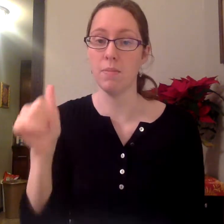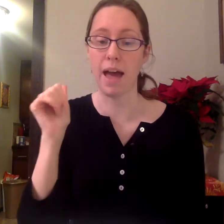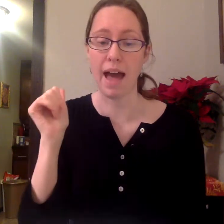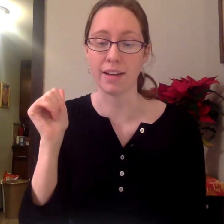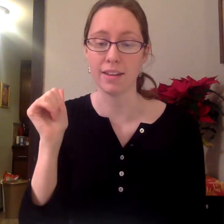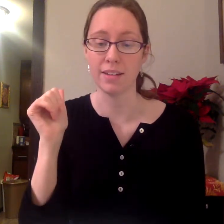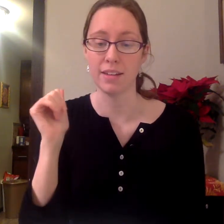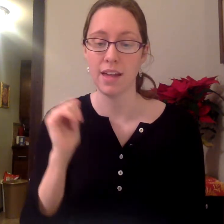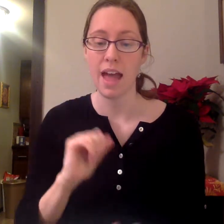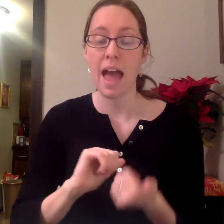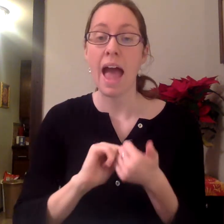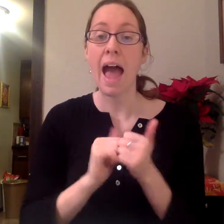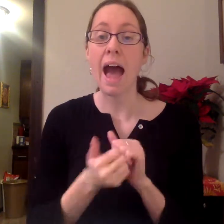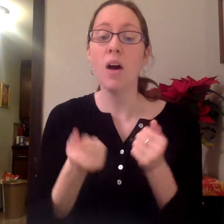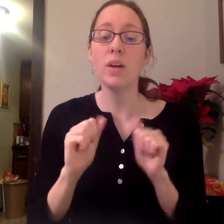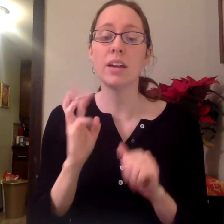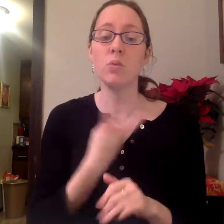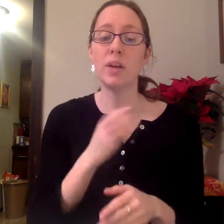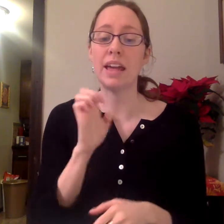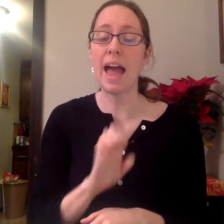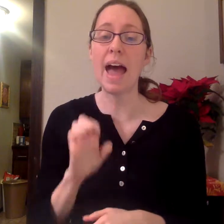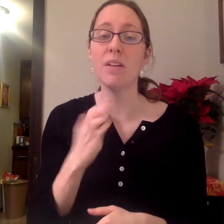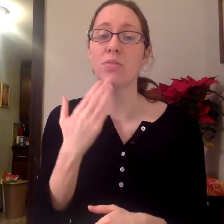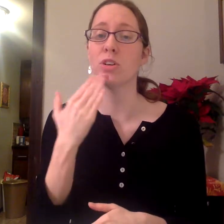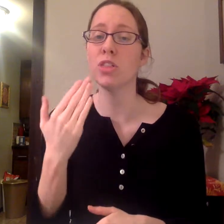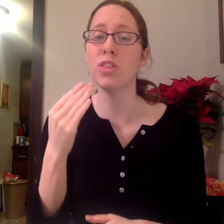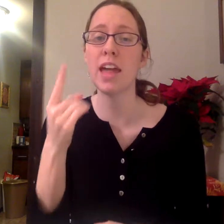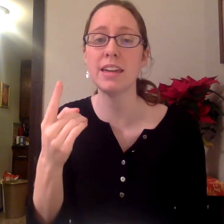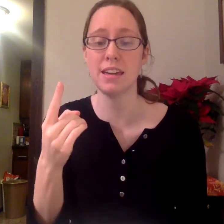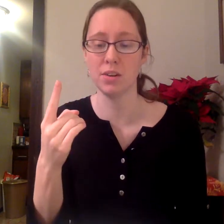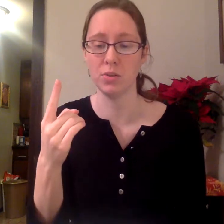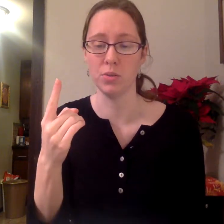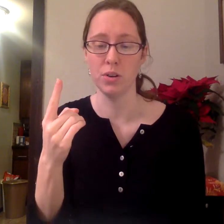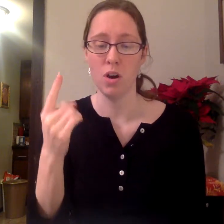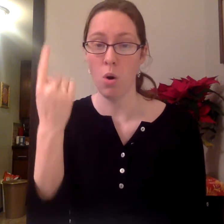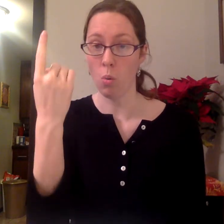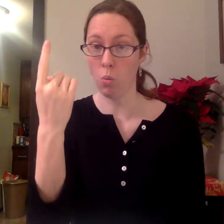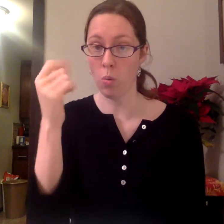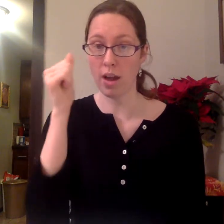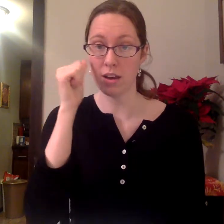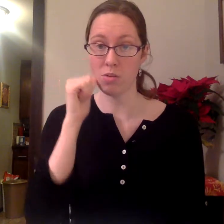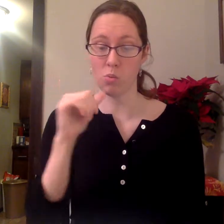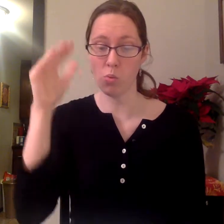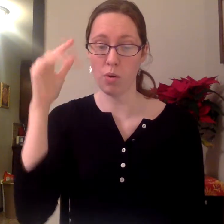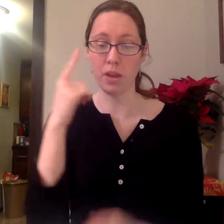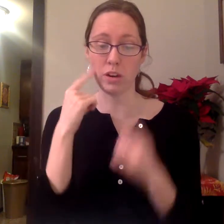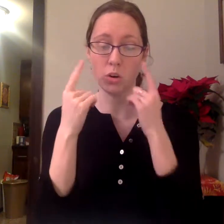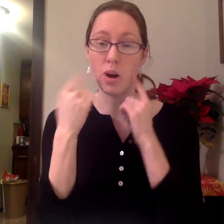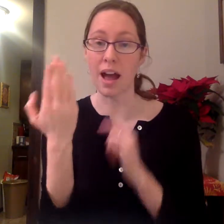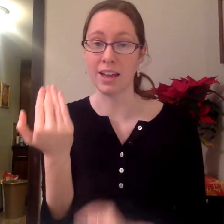back. How can we ever thank you? One woman cried.